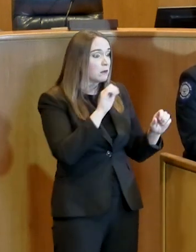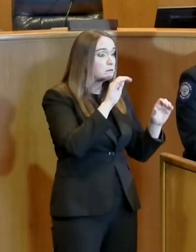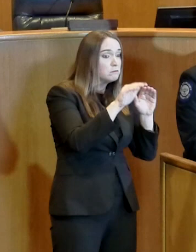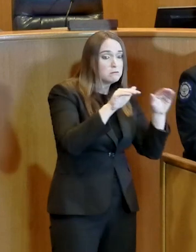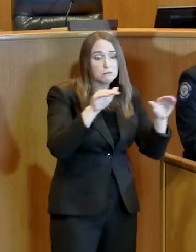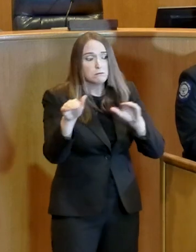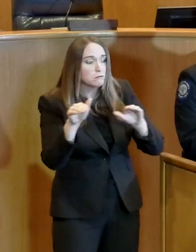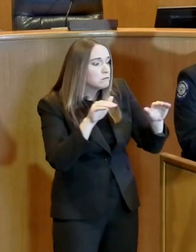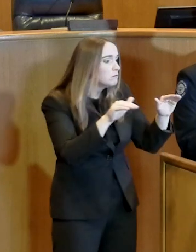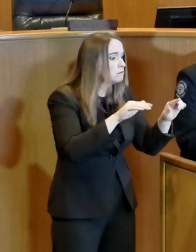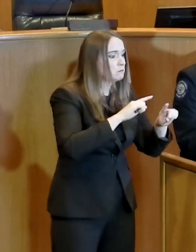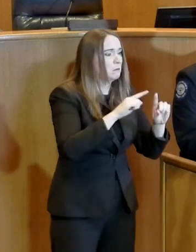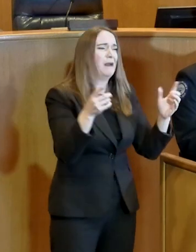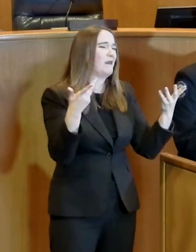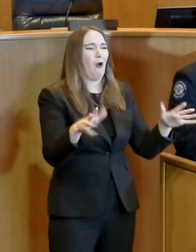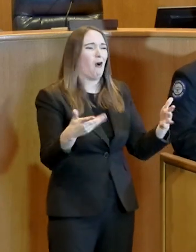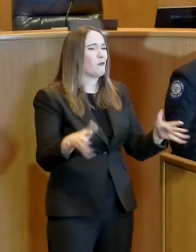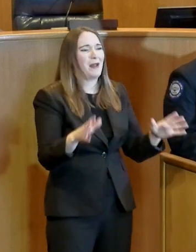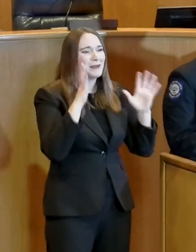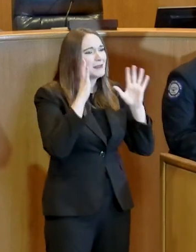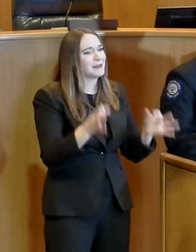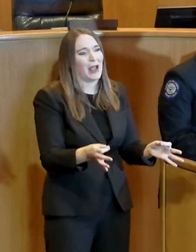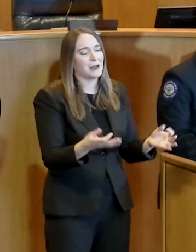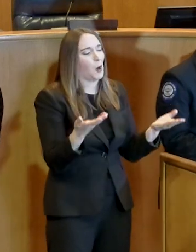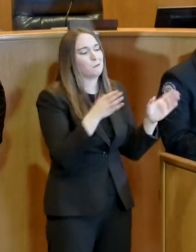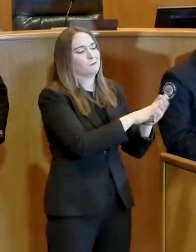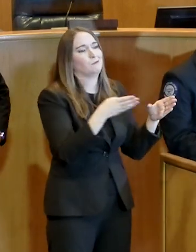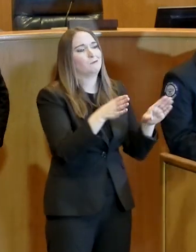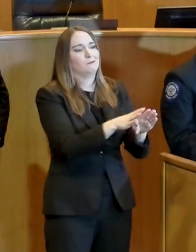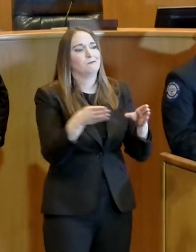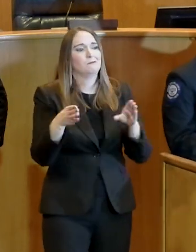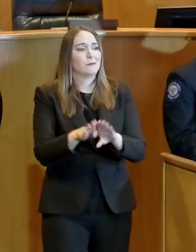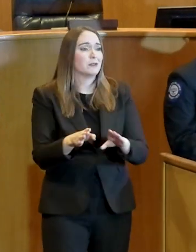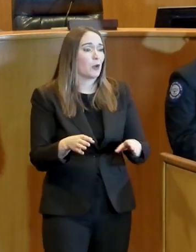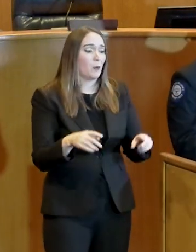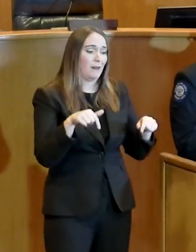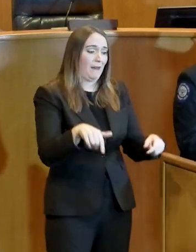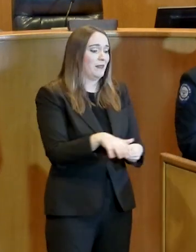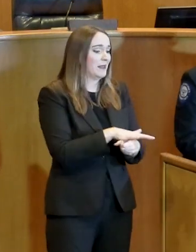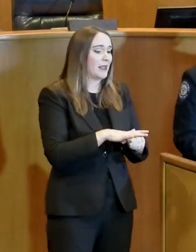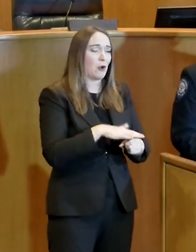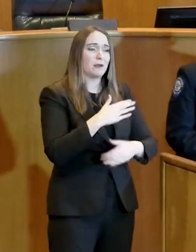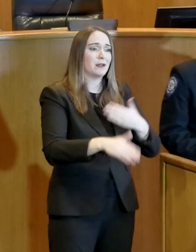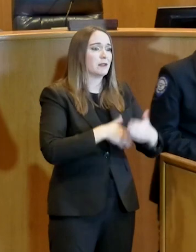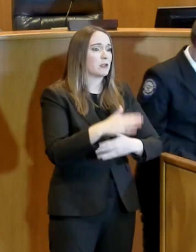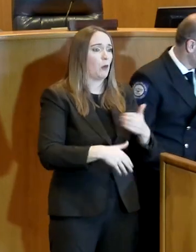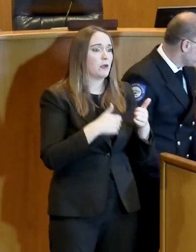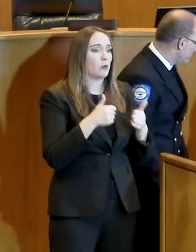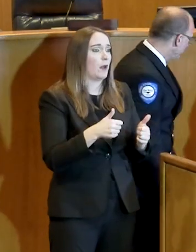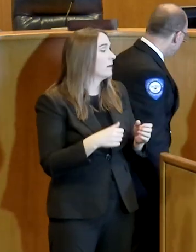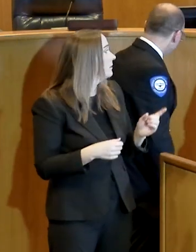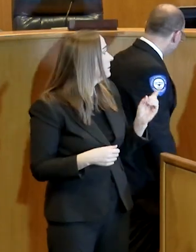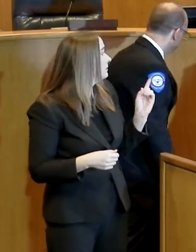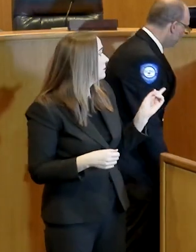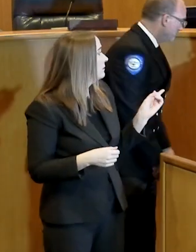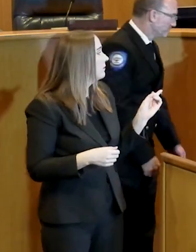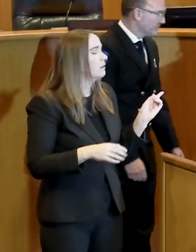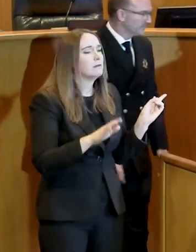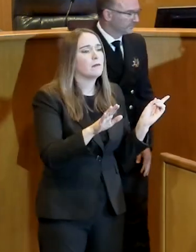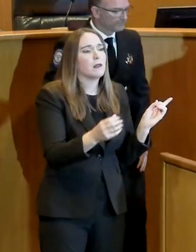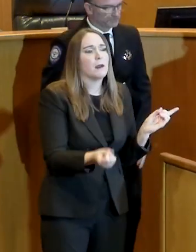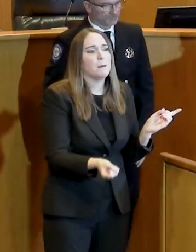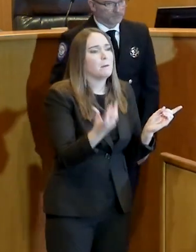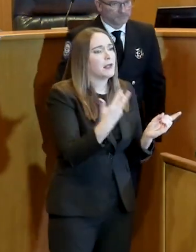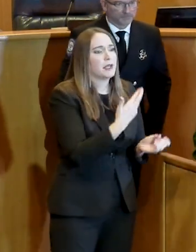process of closing the doors because of the information that they had received. So it's going very well in that respect. And you'd be amazed at the number of restaurants who did